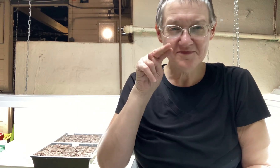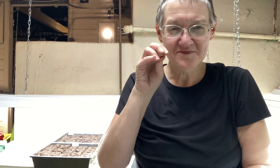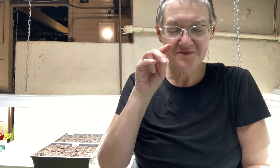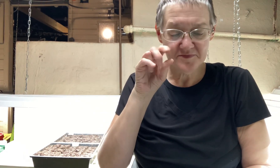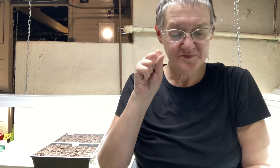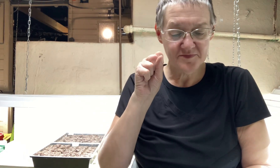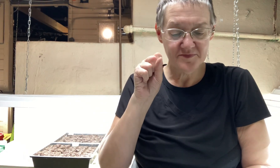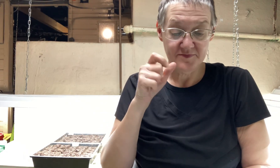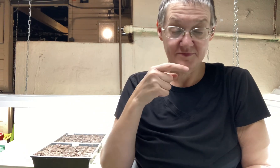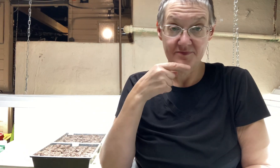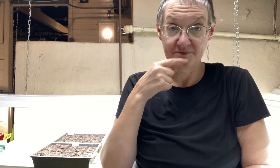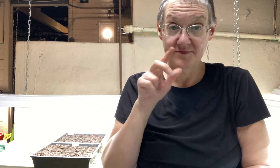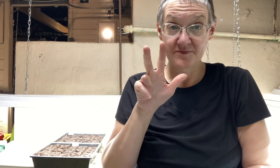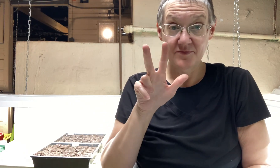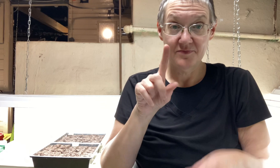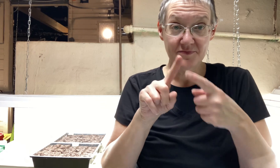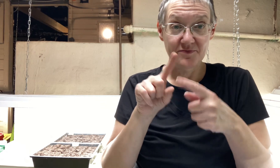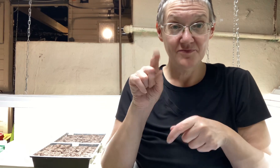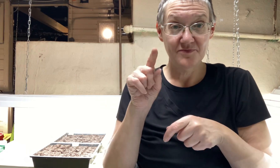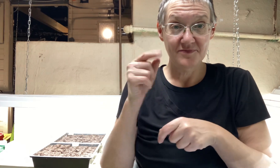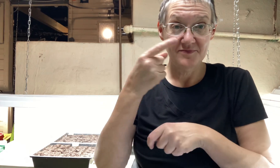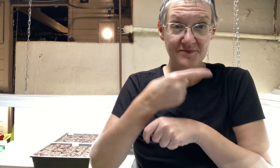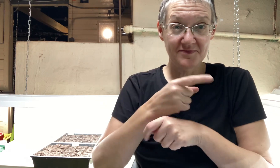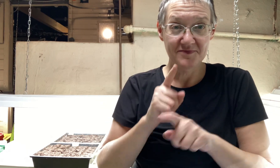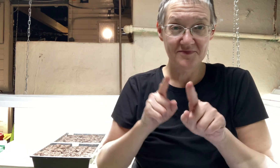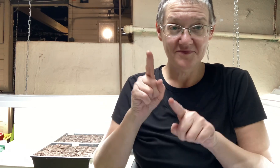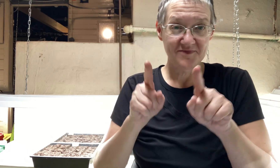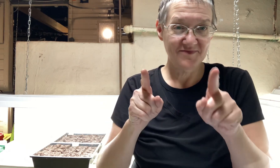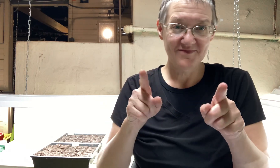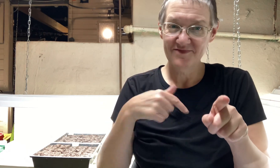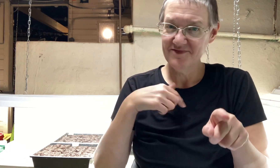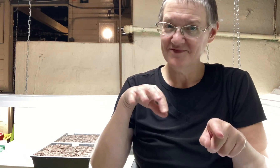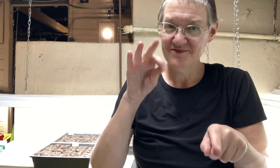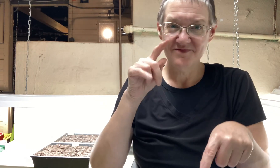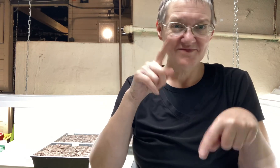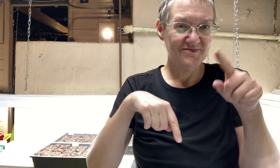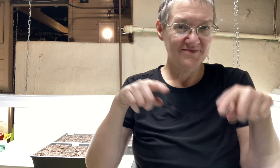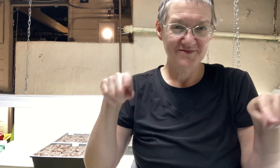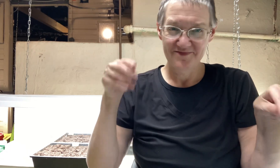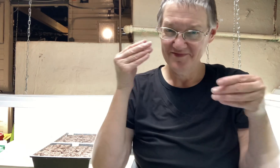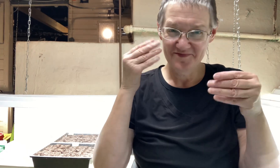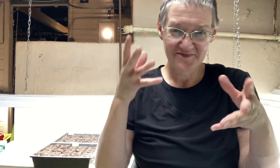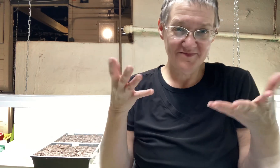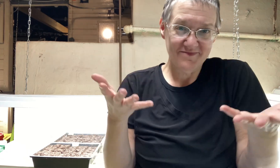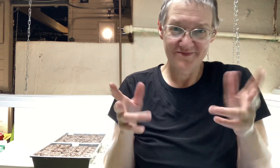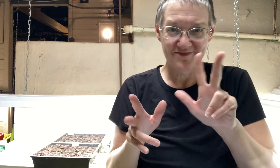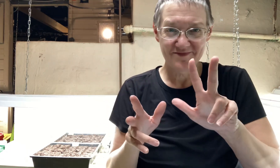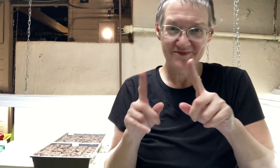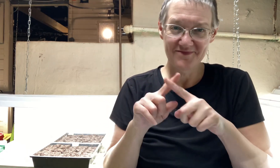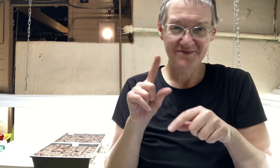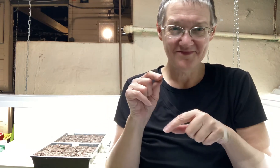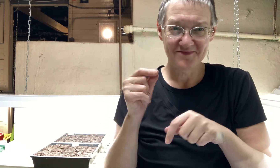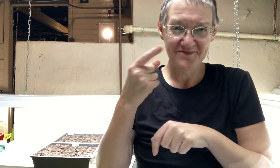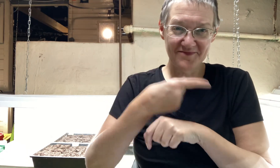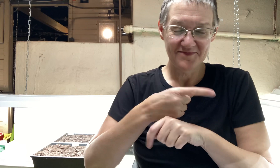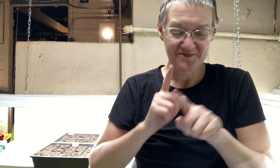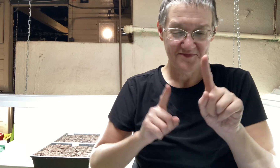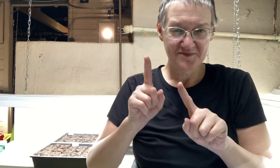looking at my notes it says three to twenty days to germinate i found a variety of answers to that